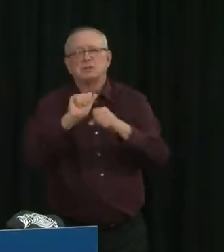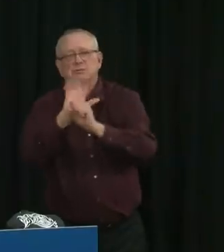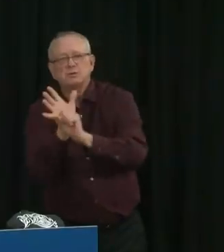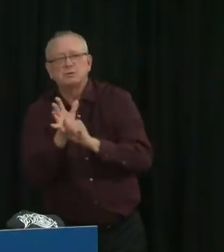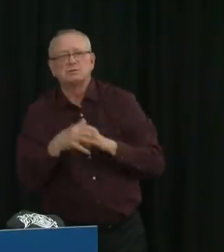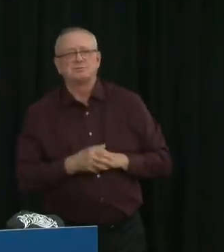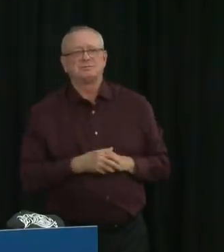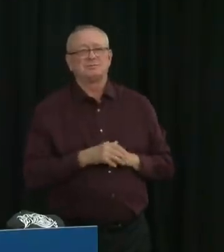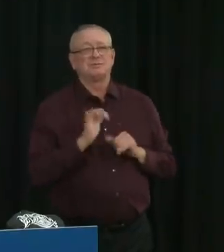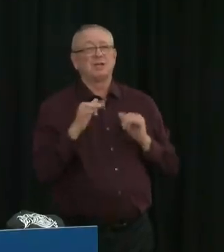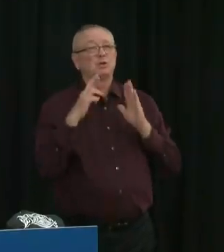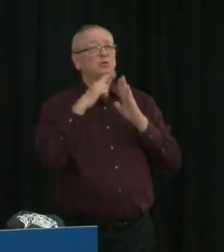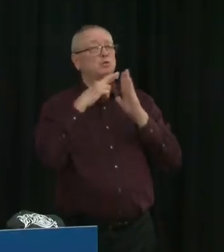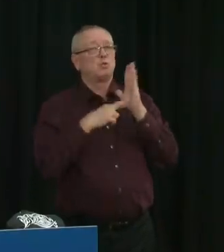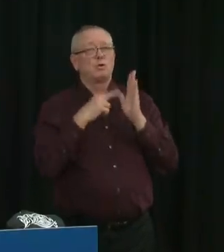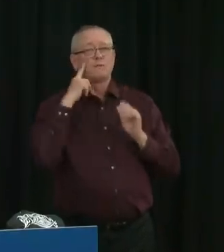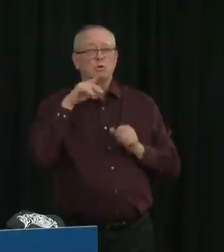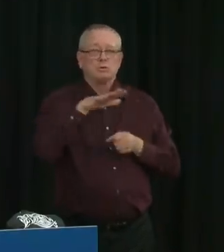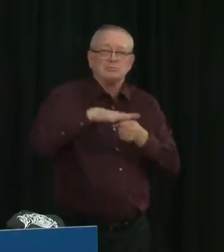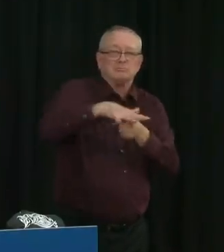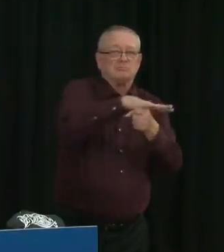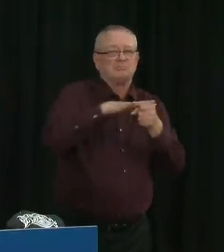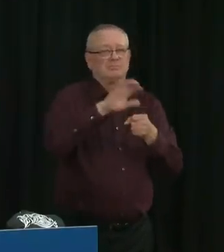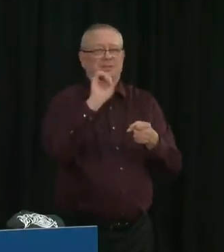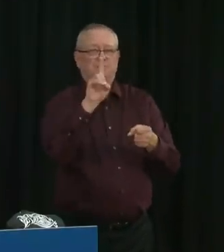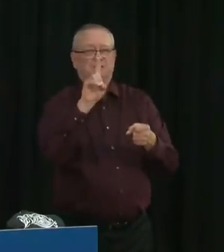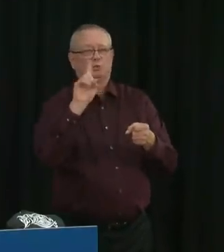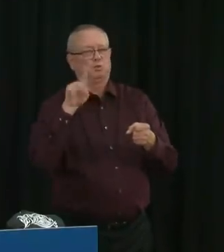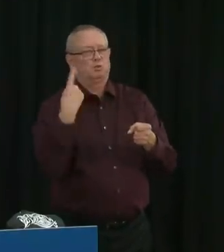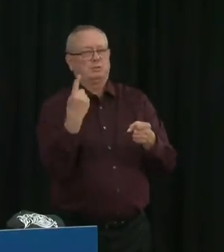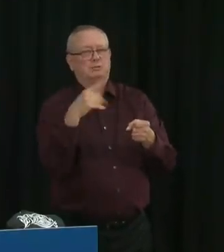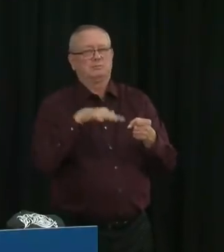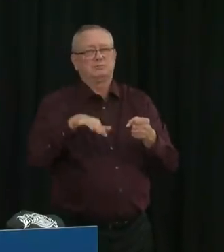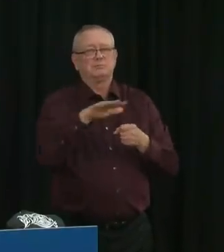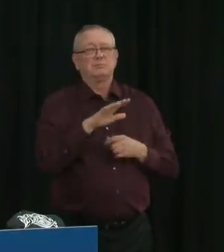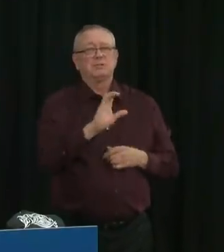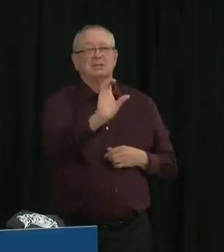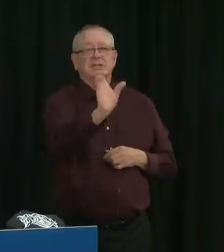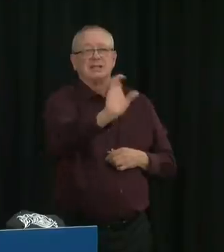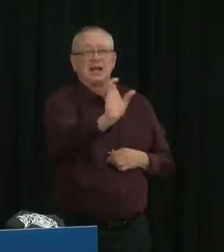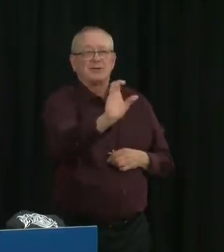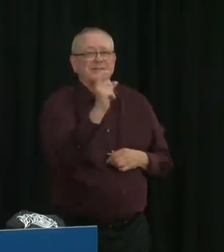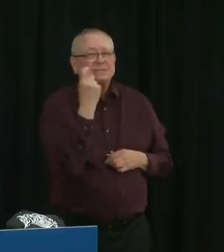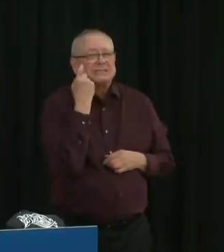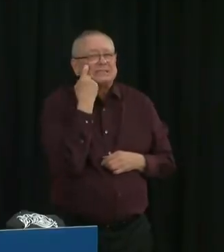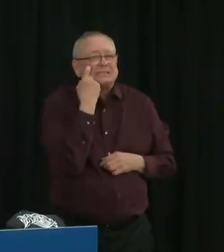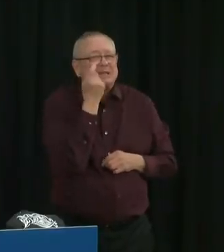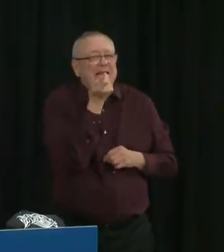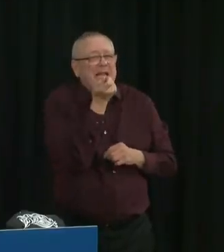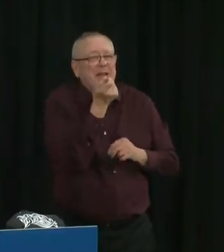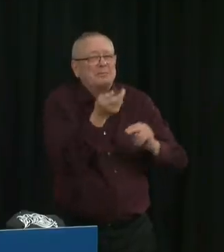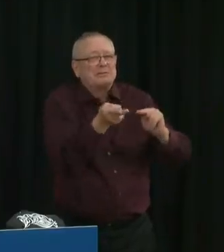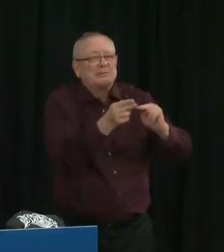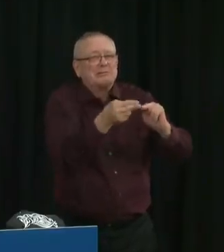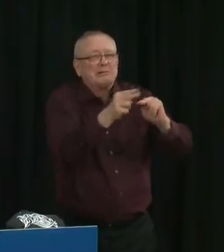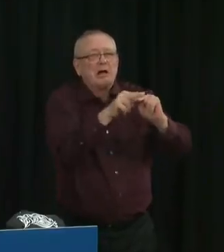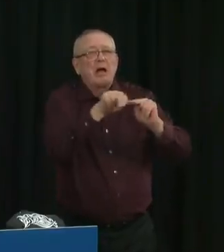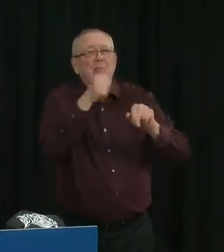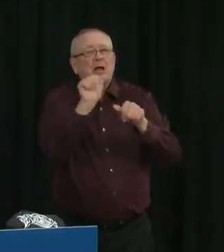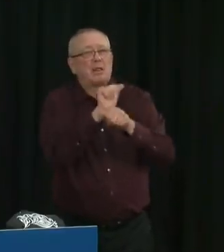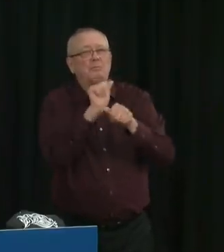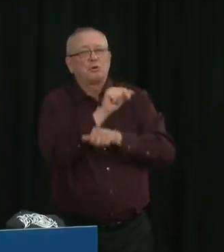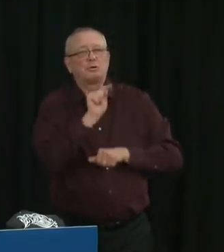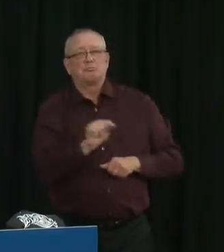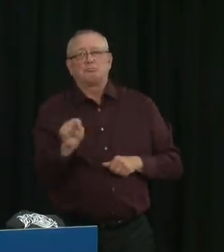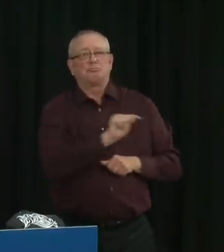other parts of the province have also seen a rise in cases recently. The leading source of exposures for active cases right now